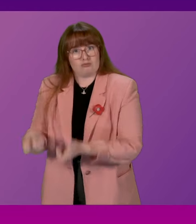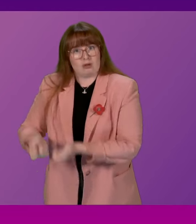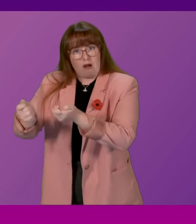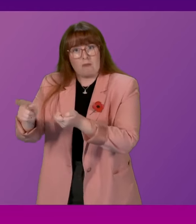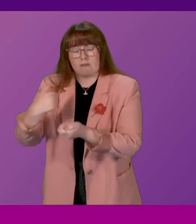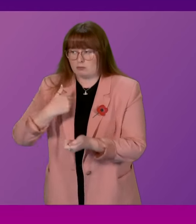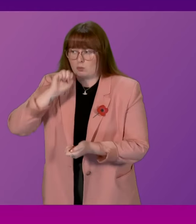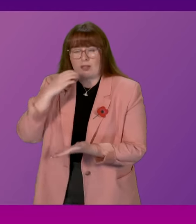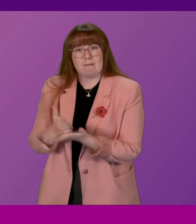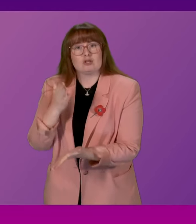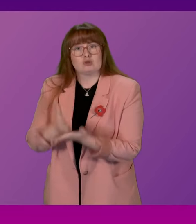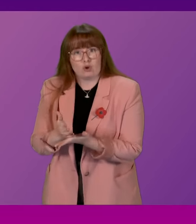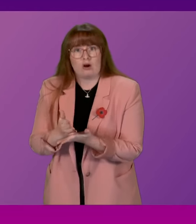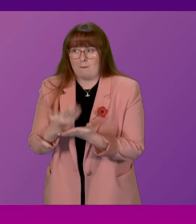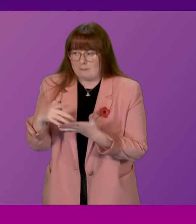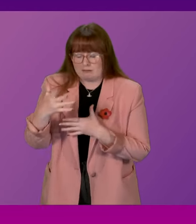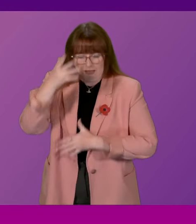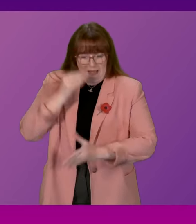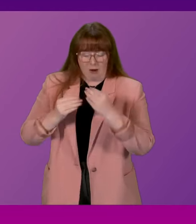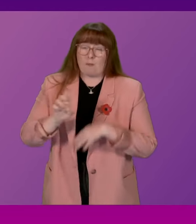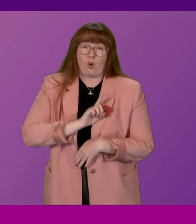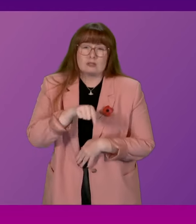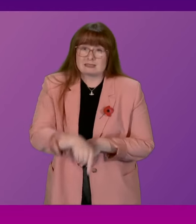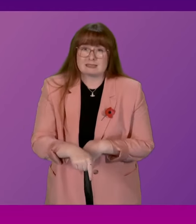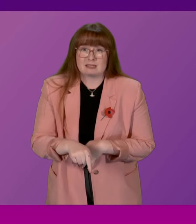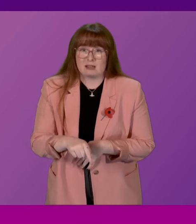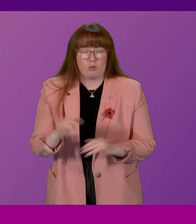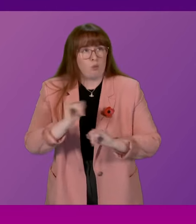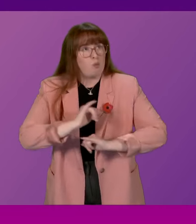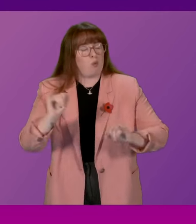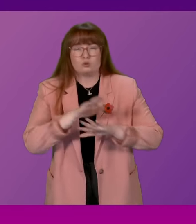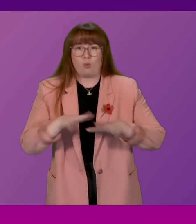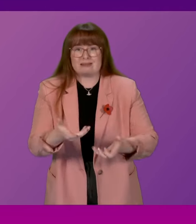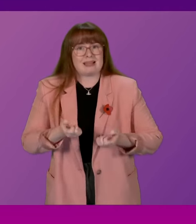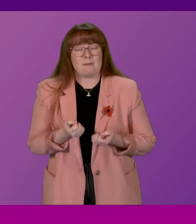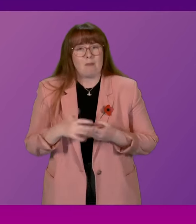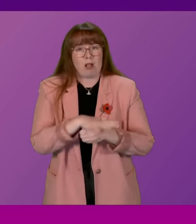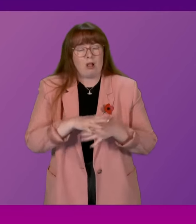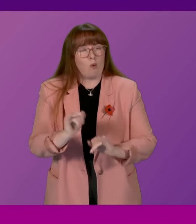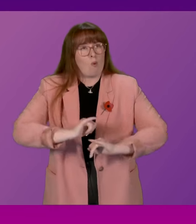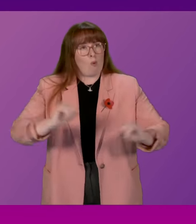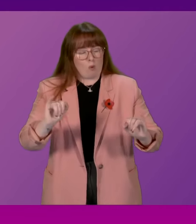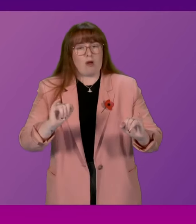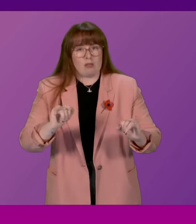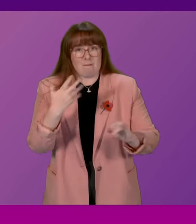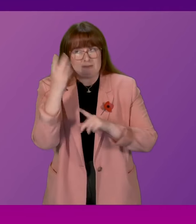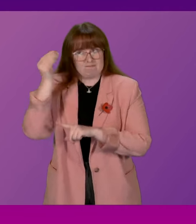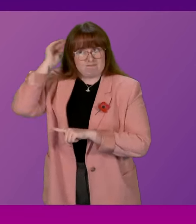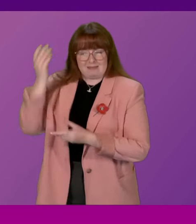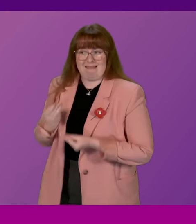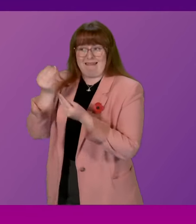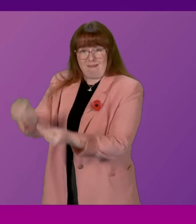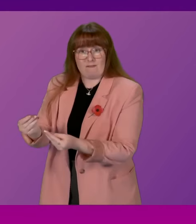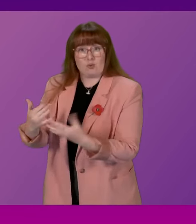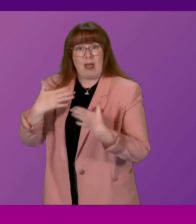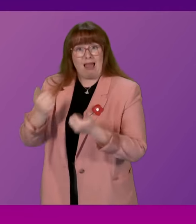We ensured, of course, that the lessons from this unacceptable catalogue of failures was, of course, cascaded to health boards right